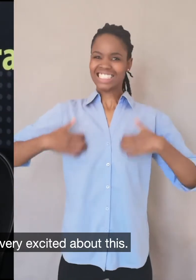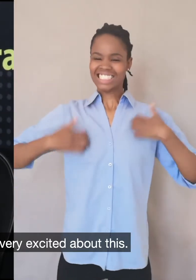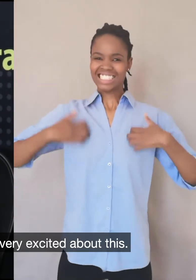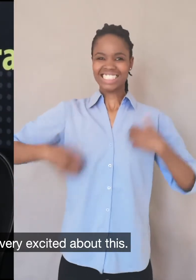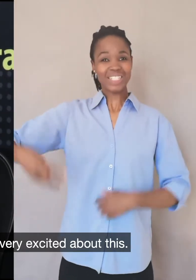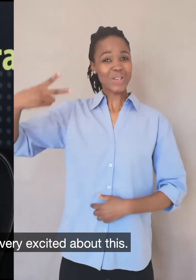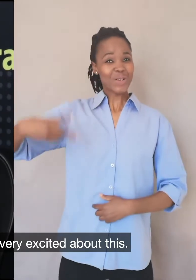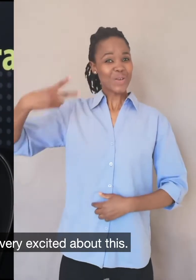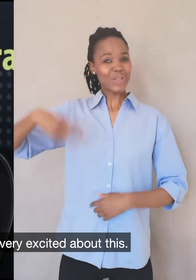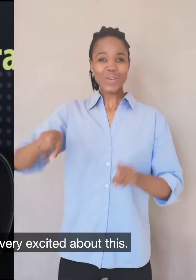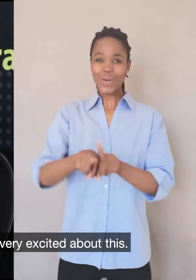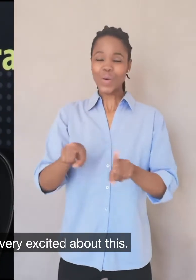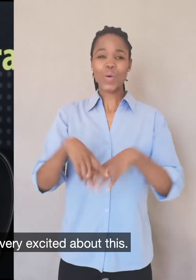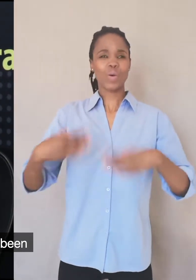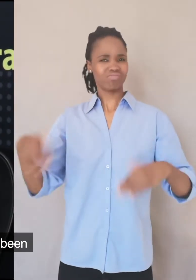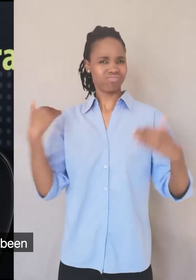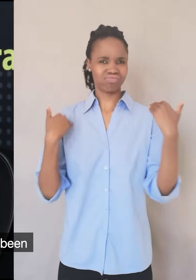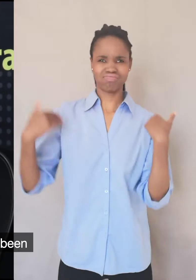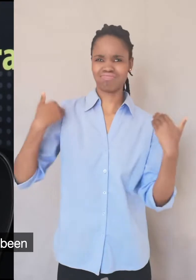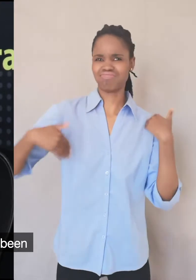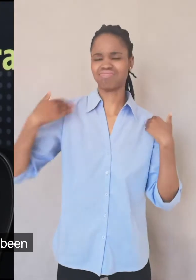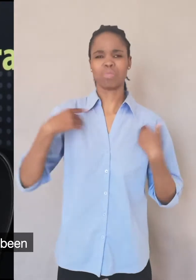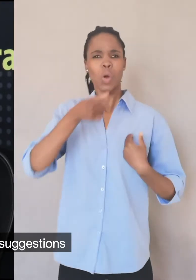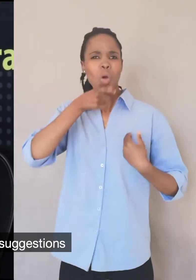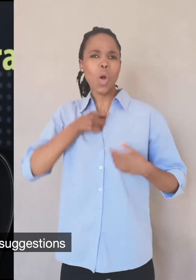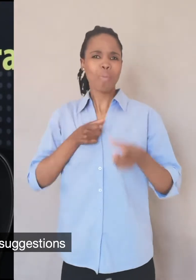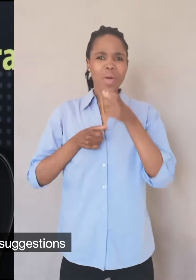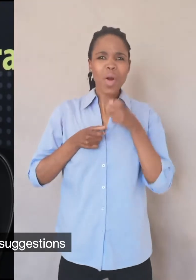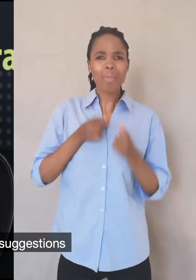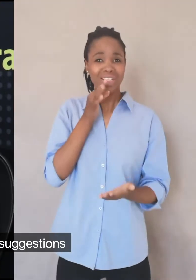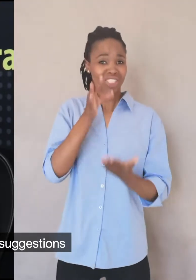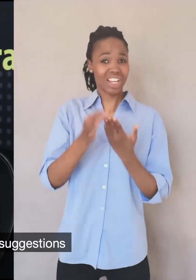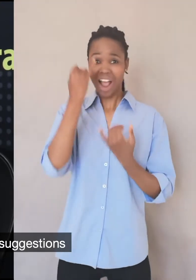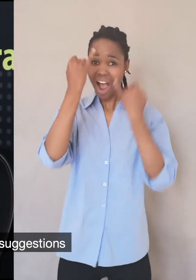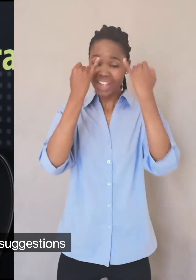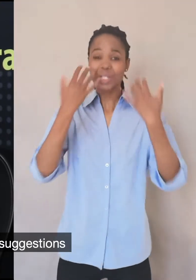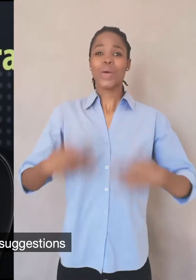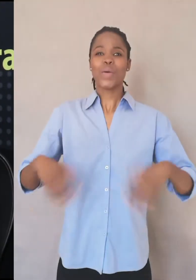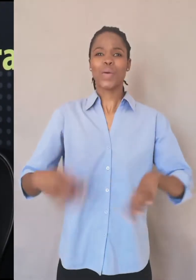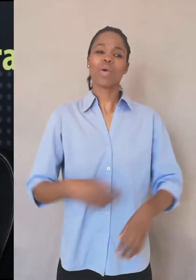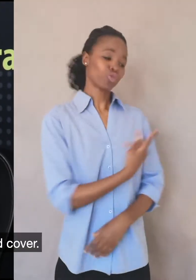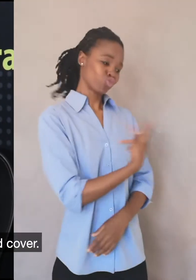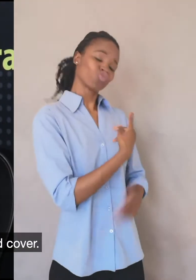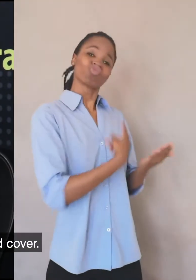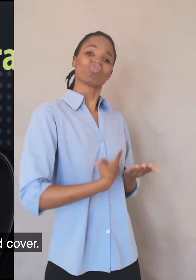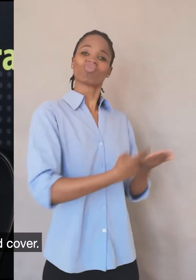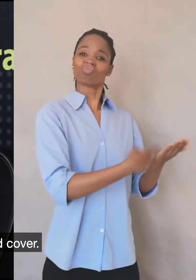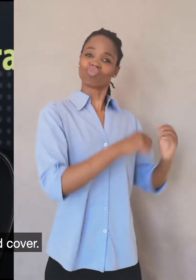2 of Blind History, I'm very excited about this. A lot of people have been giving us a few really good suggestions around who we should cover.